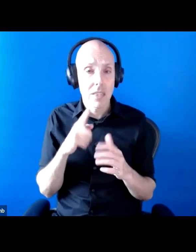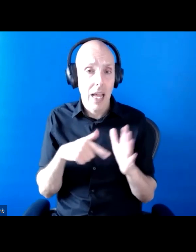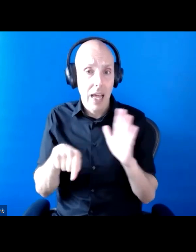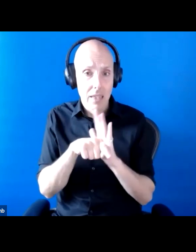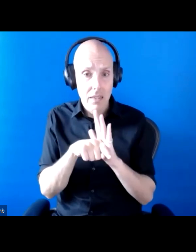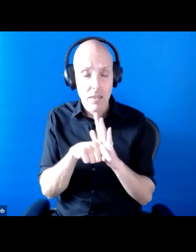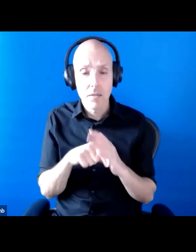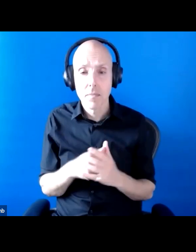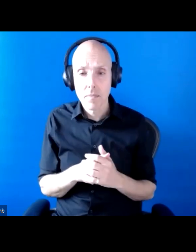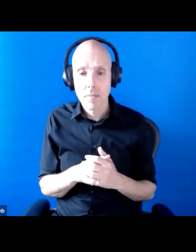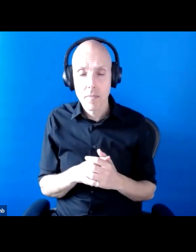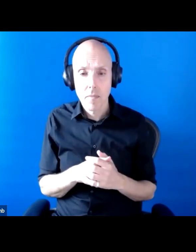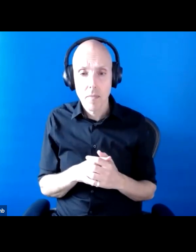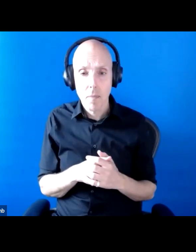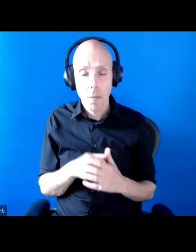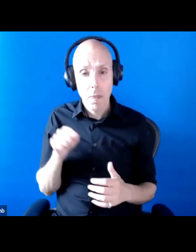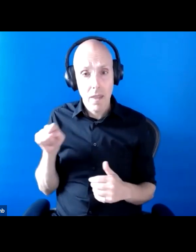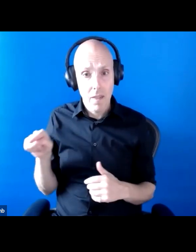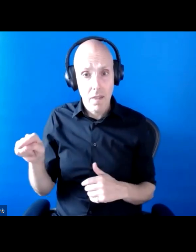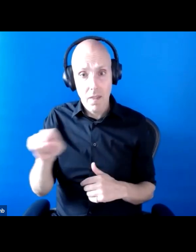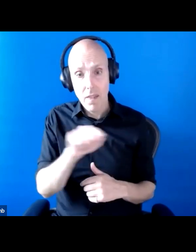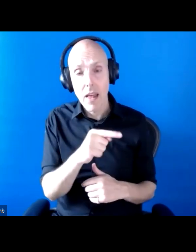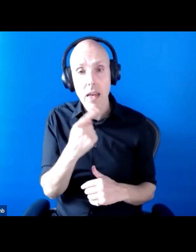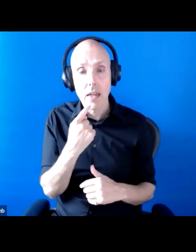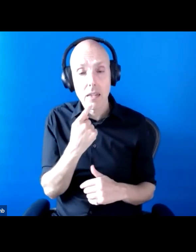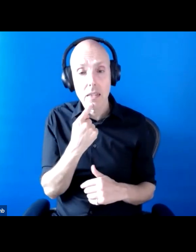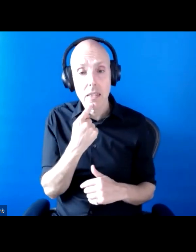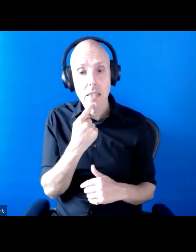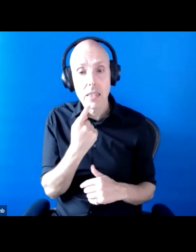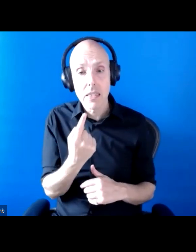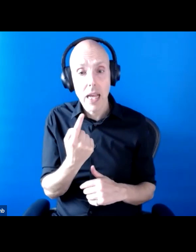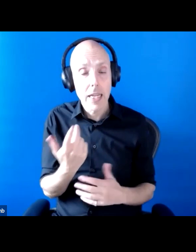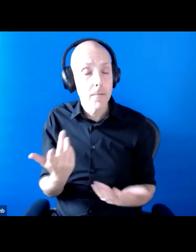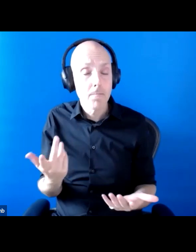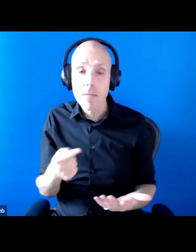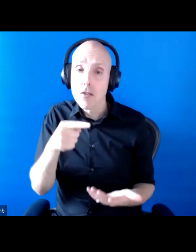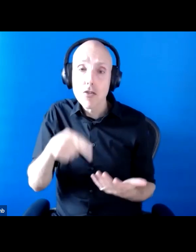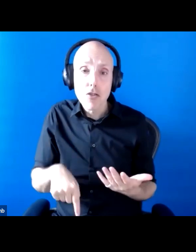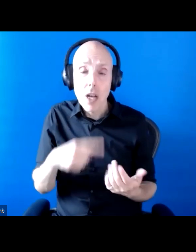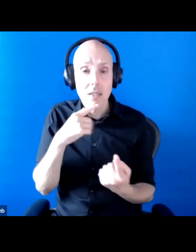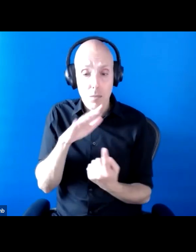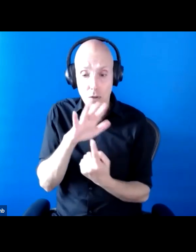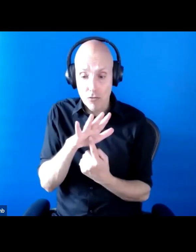they would say that they were just reprioritizing within the resources they had.